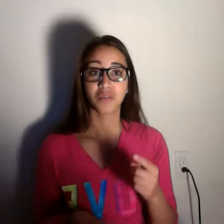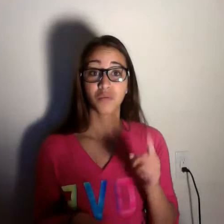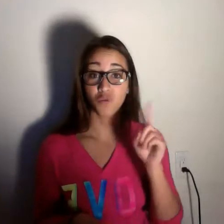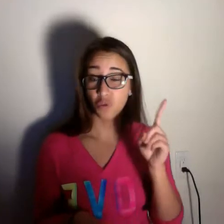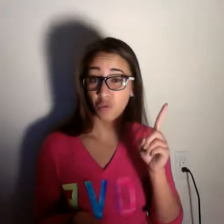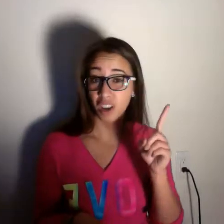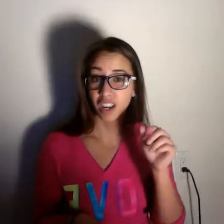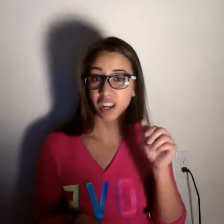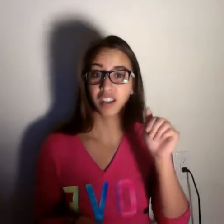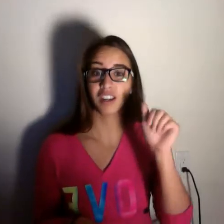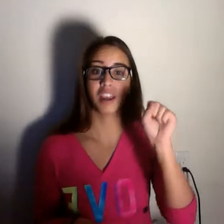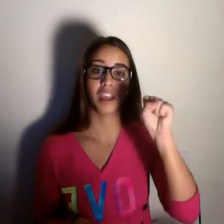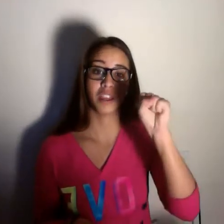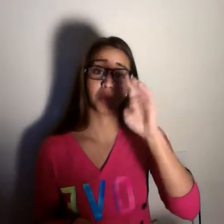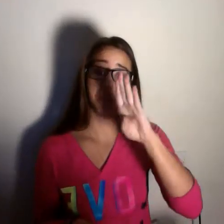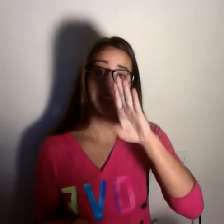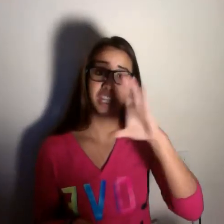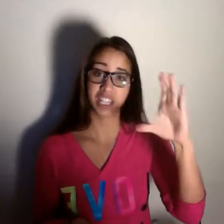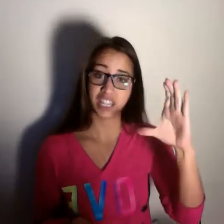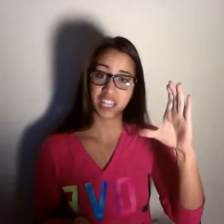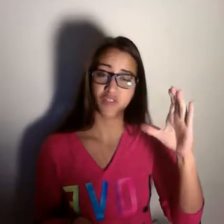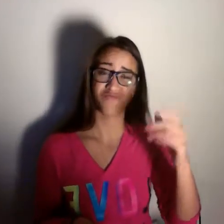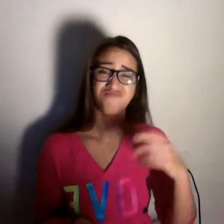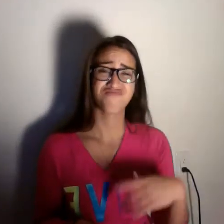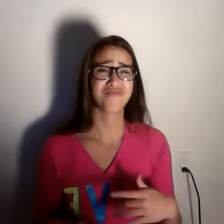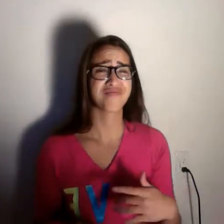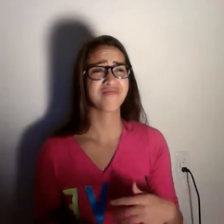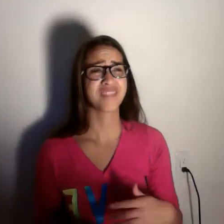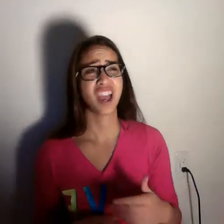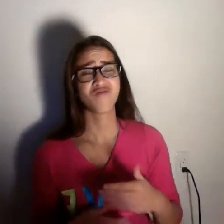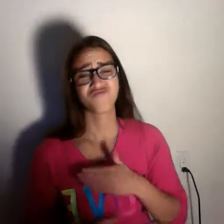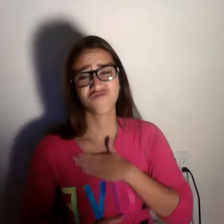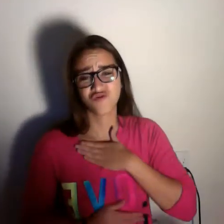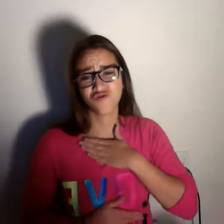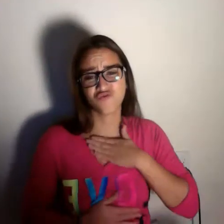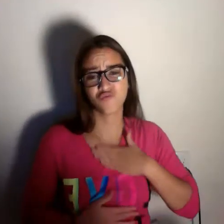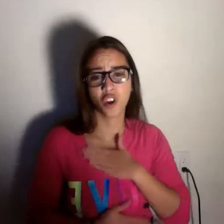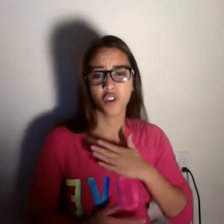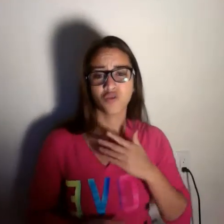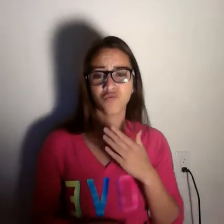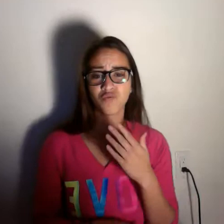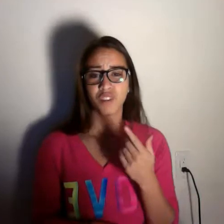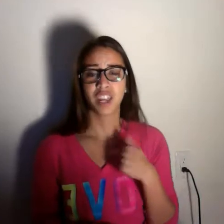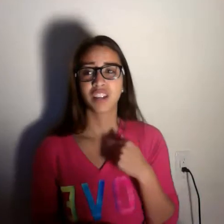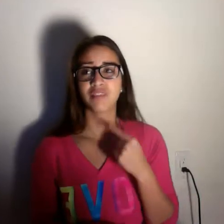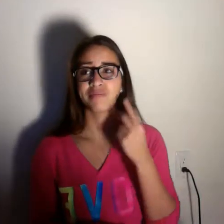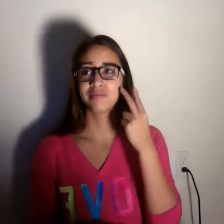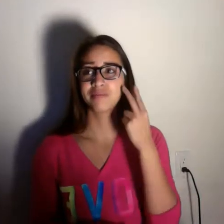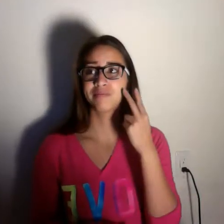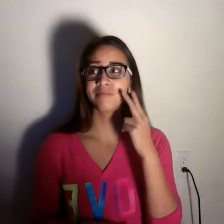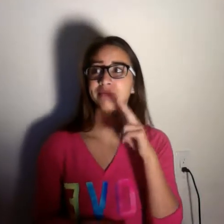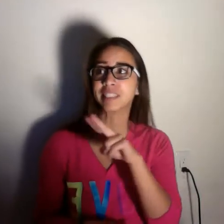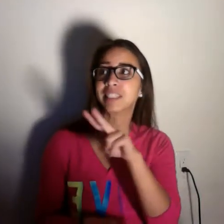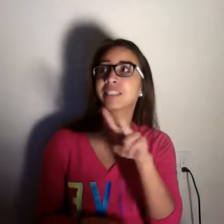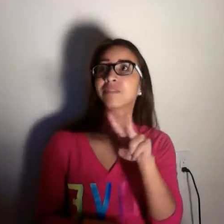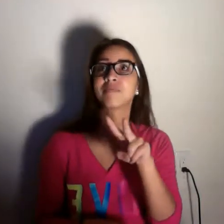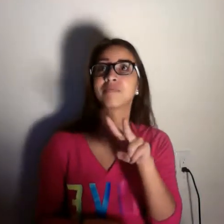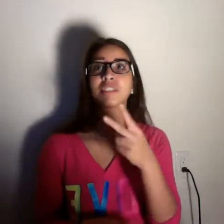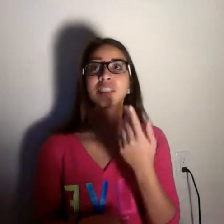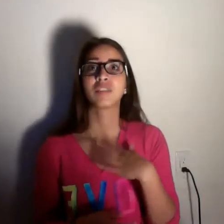pregnancy, and losing the weight was the biggest challenge of her life. She looks fantastic. And you can check out the mother of two and all the other ladies